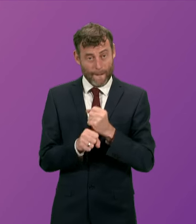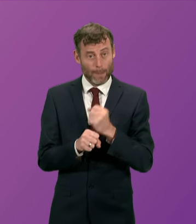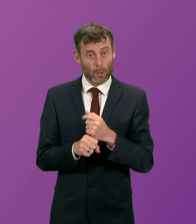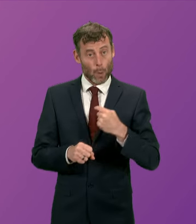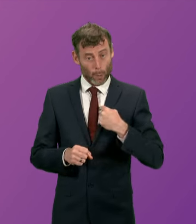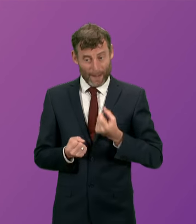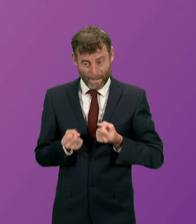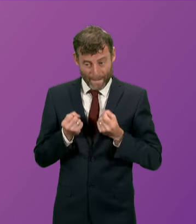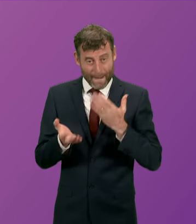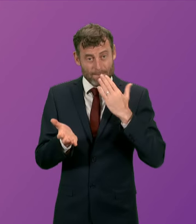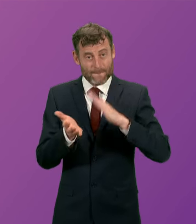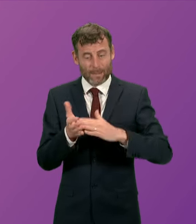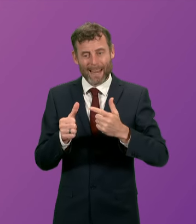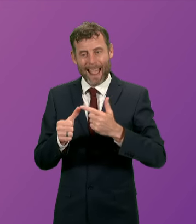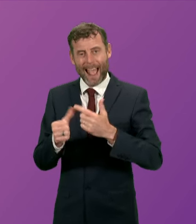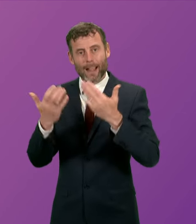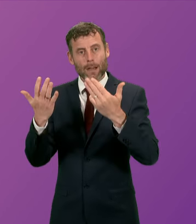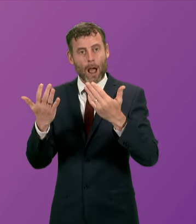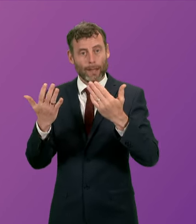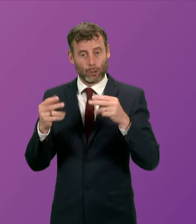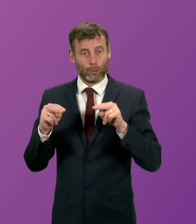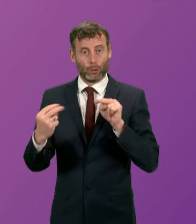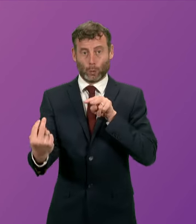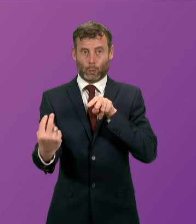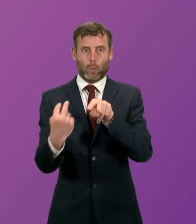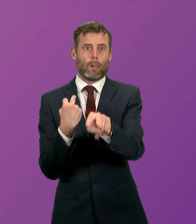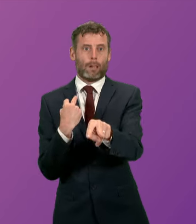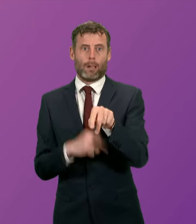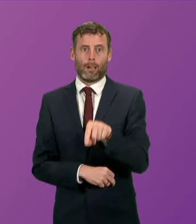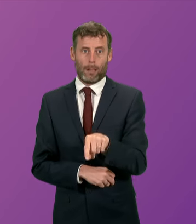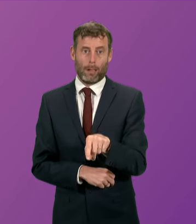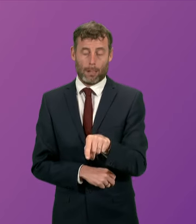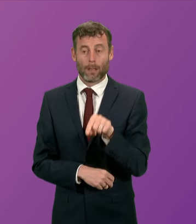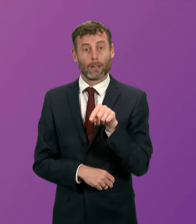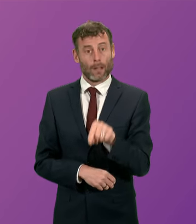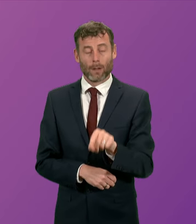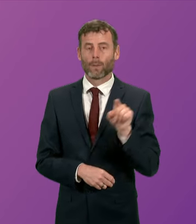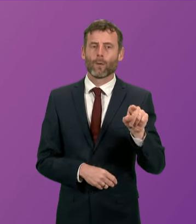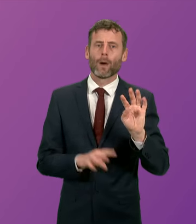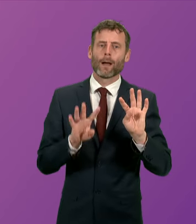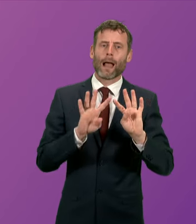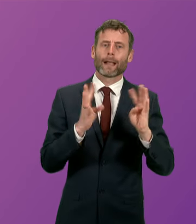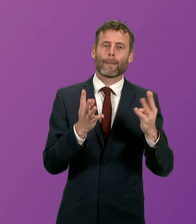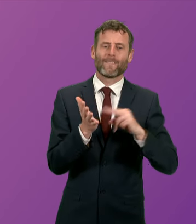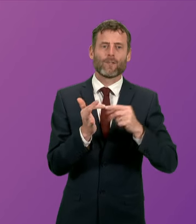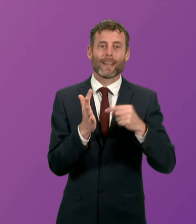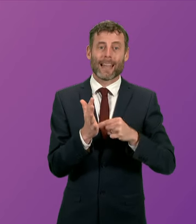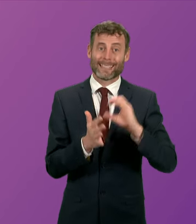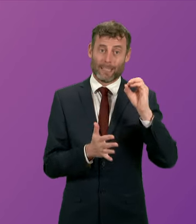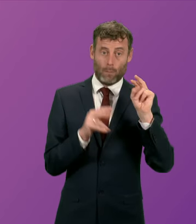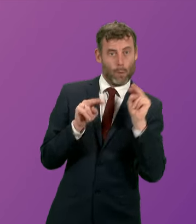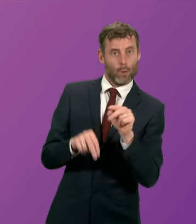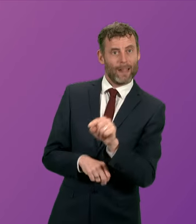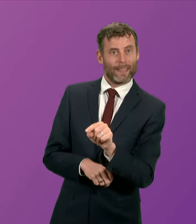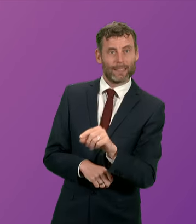investment in the A9 dueling which was set out by the Cabinet Secretary for Net Zero some months ago the Transport